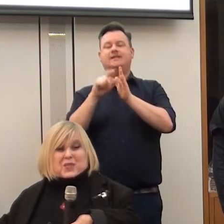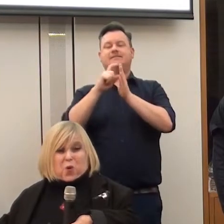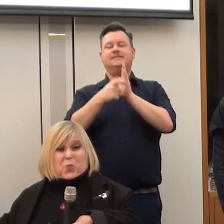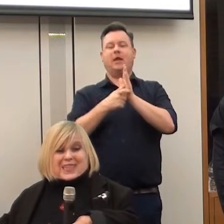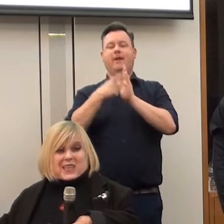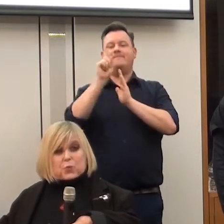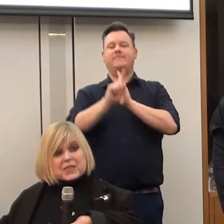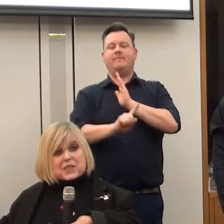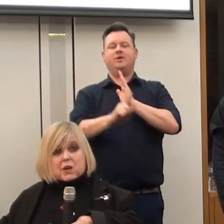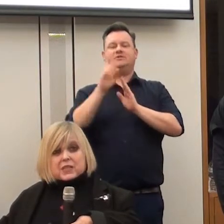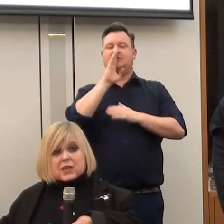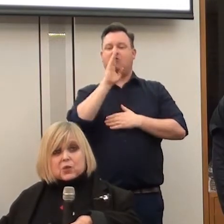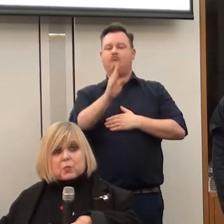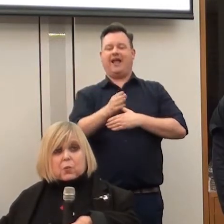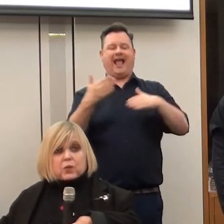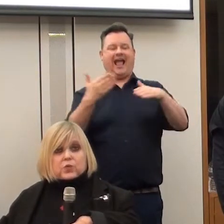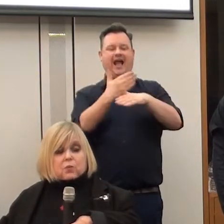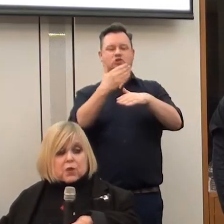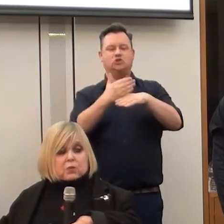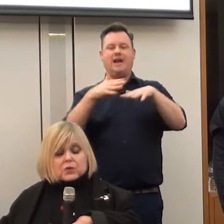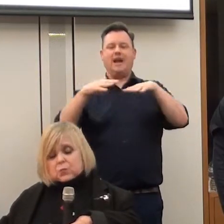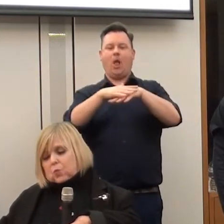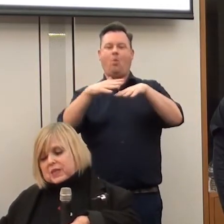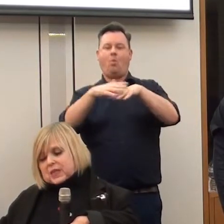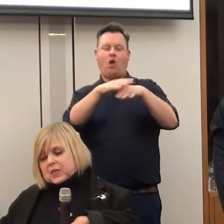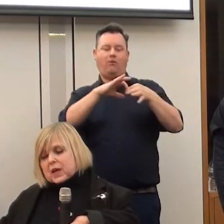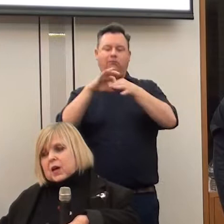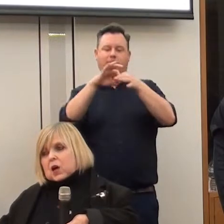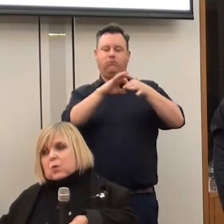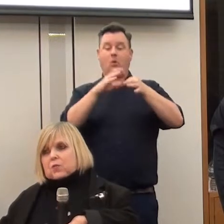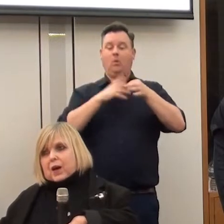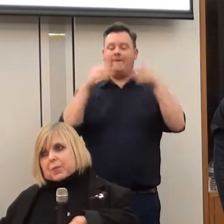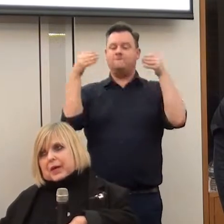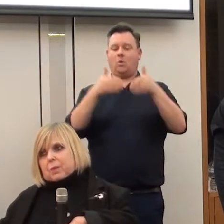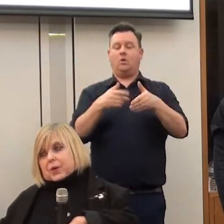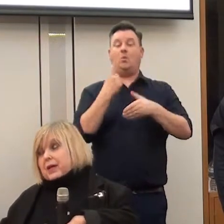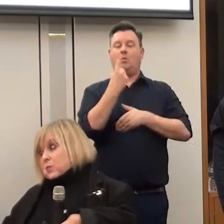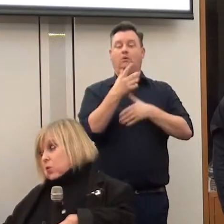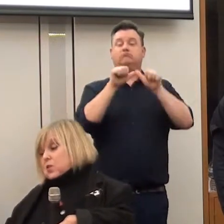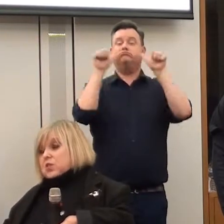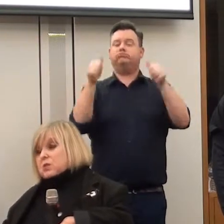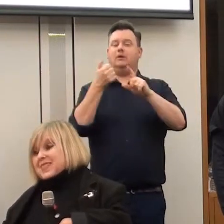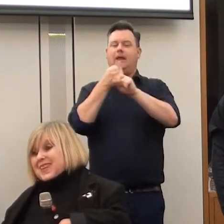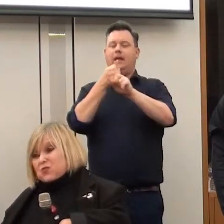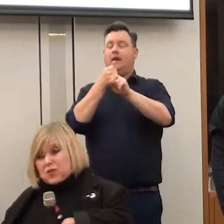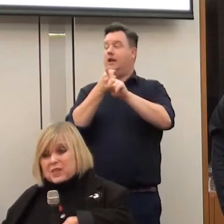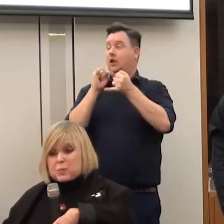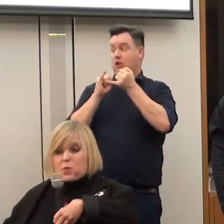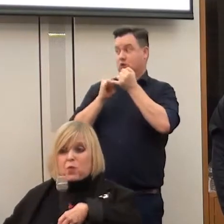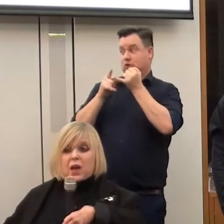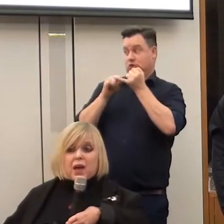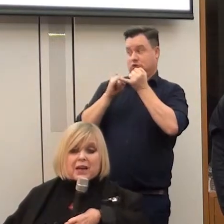network, it's what we did. We did direct action but we also focused what we did. And one of our big campaigns was, as Susie says,